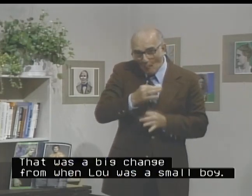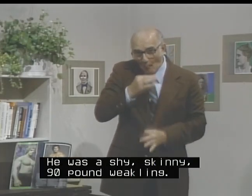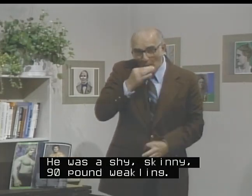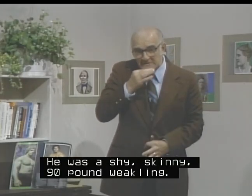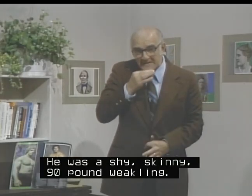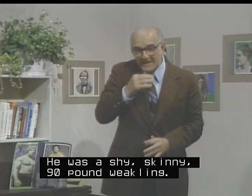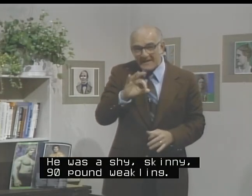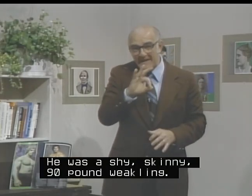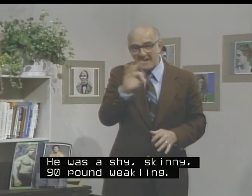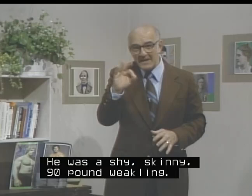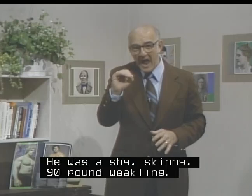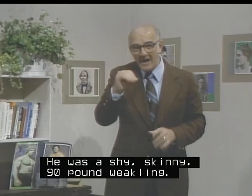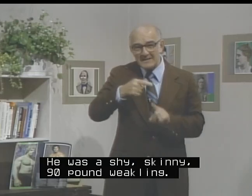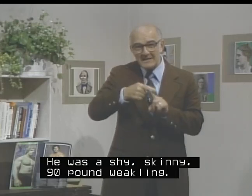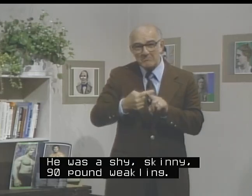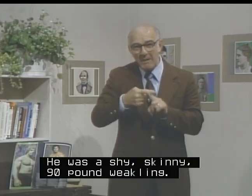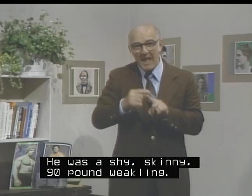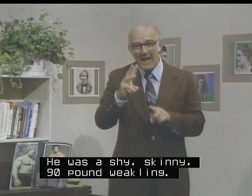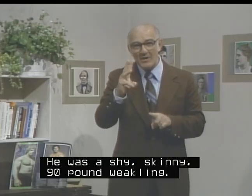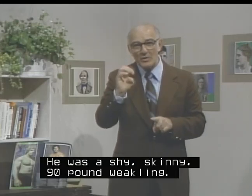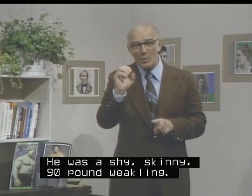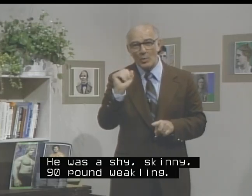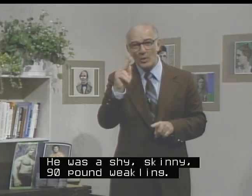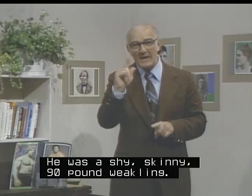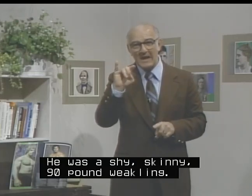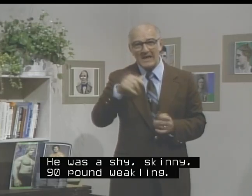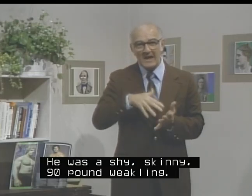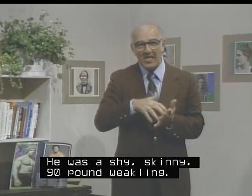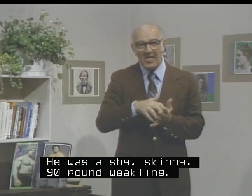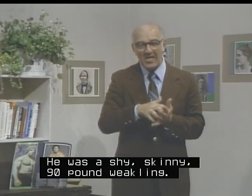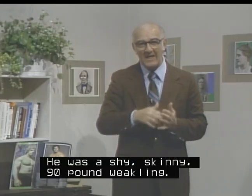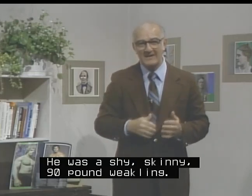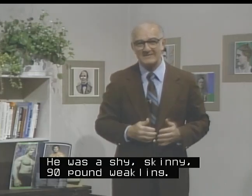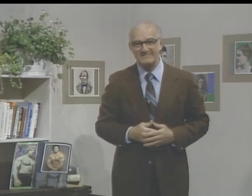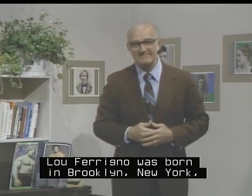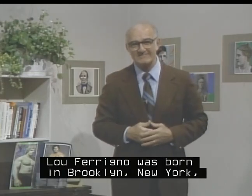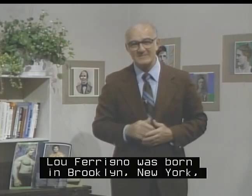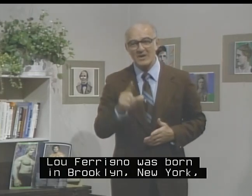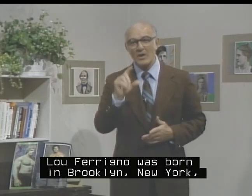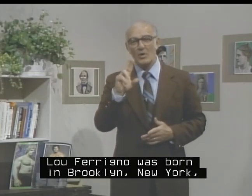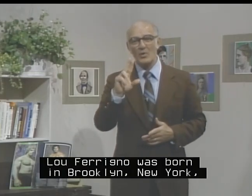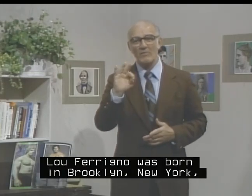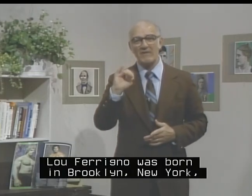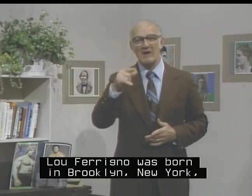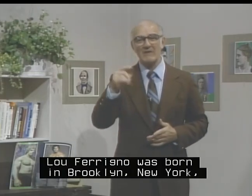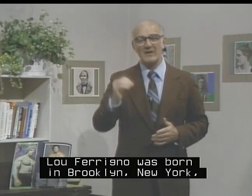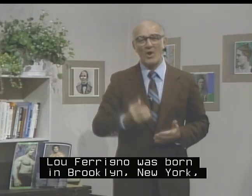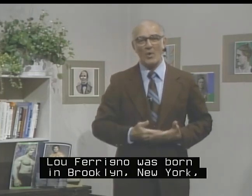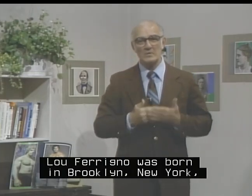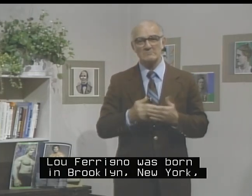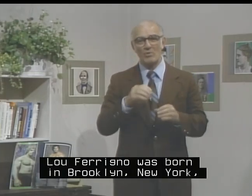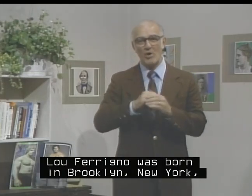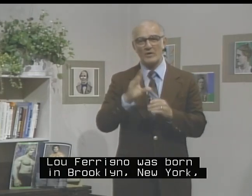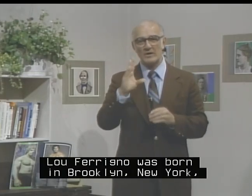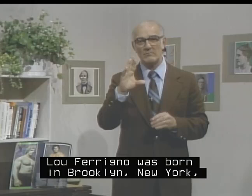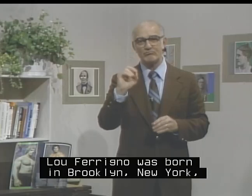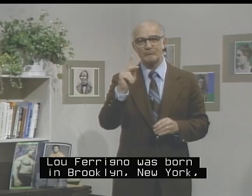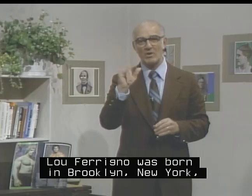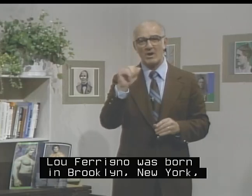skinny 90-pound weakling. Lou Ferrigno was born in Brooklyn,